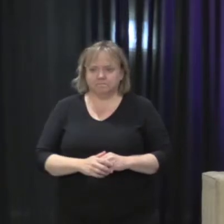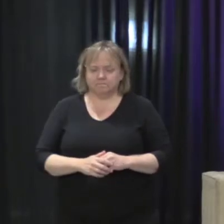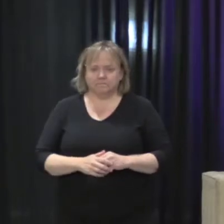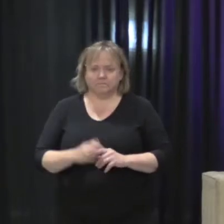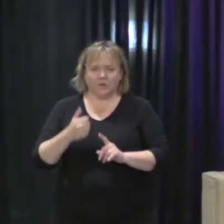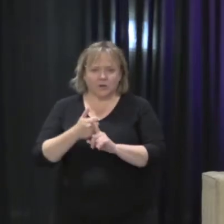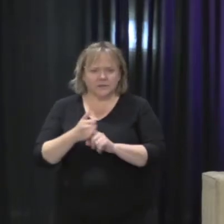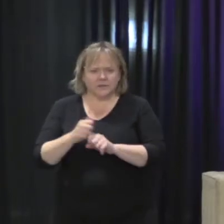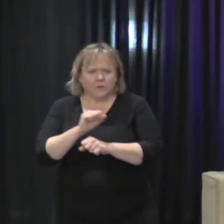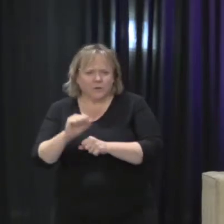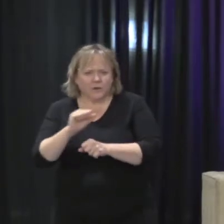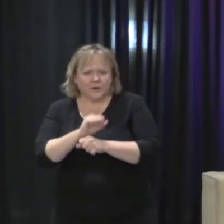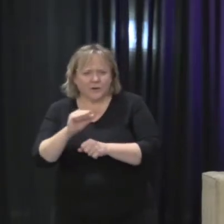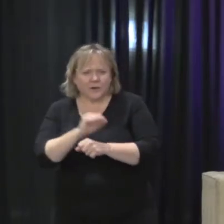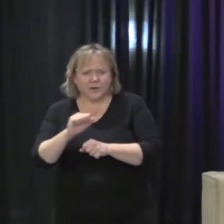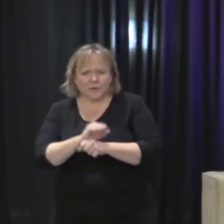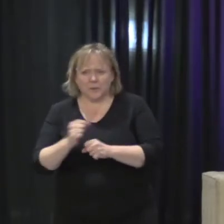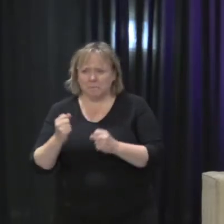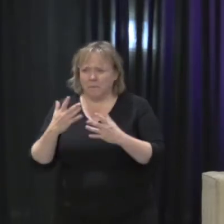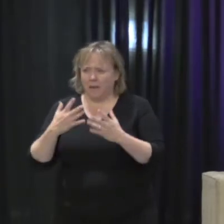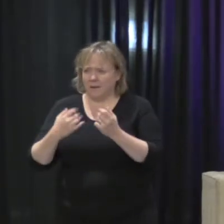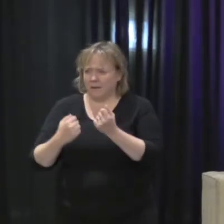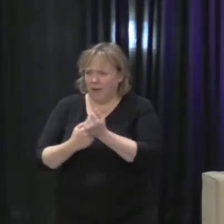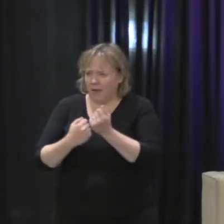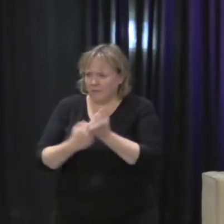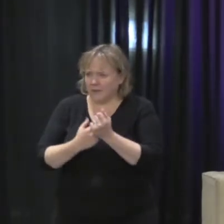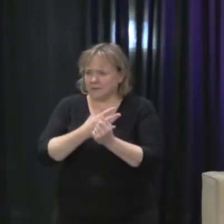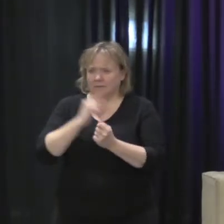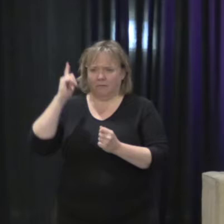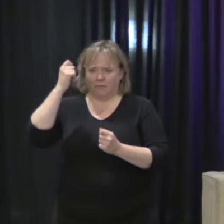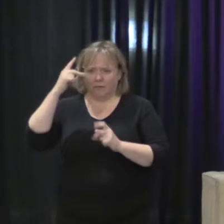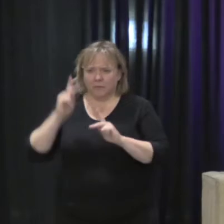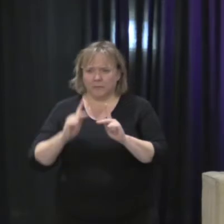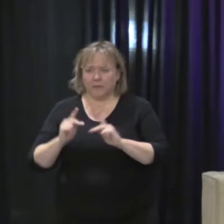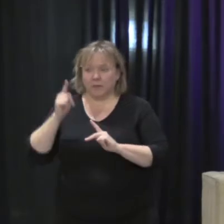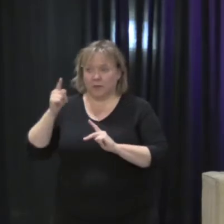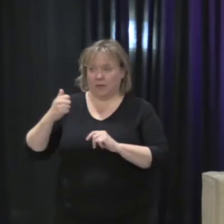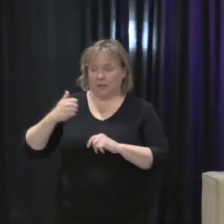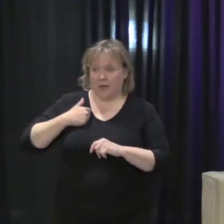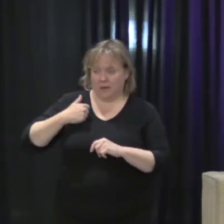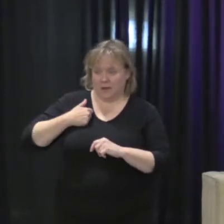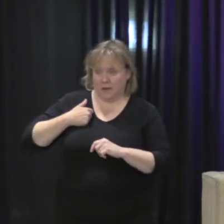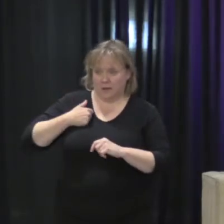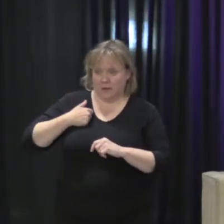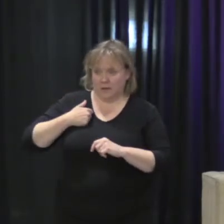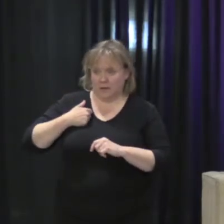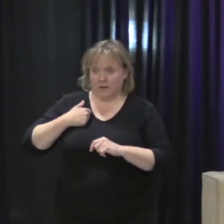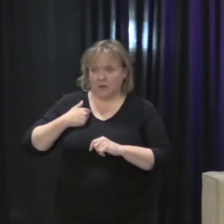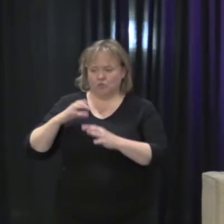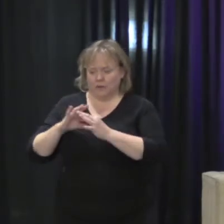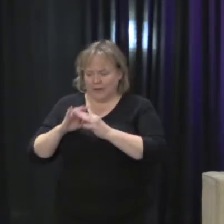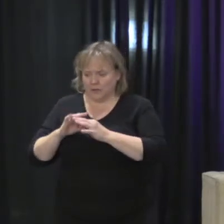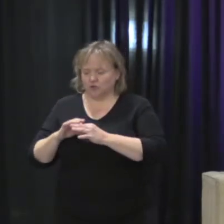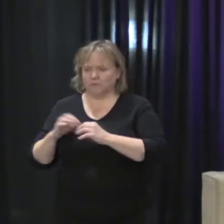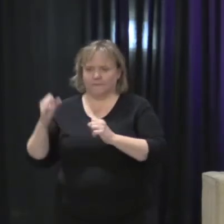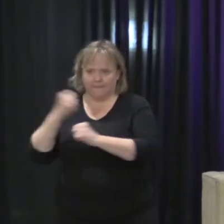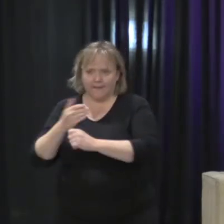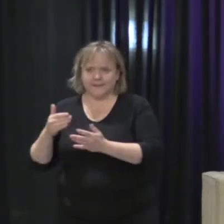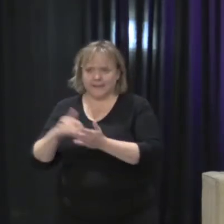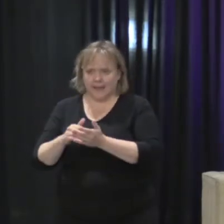with advocates and government officials in Canada on issues of violence against Indigenous women and girls.